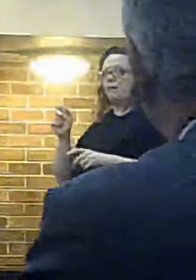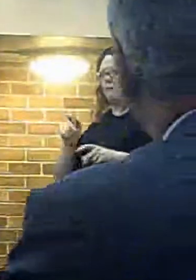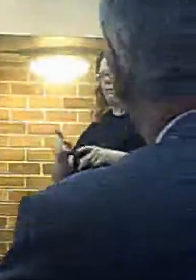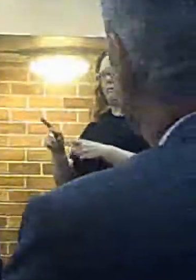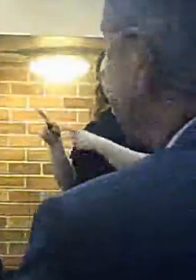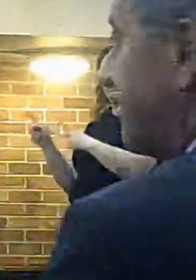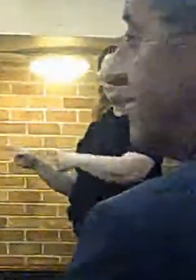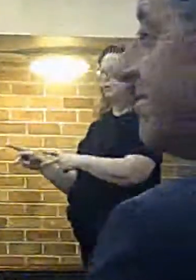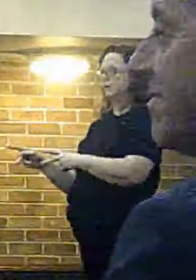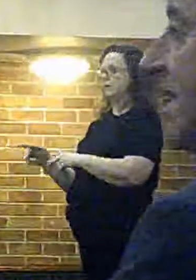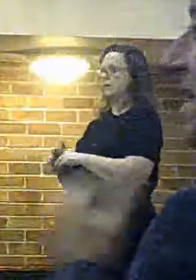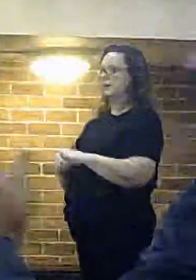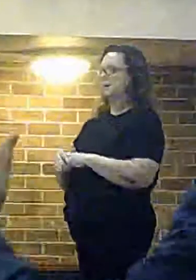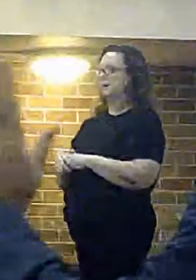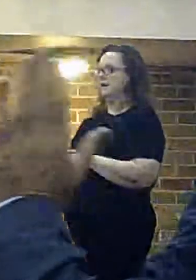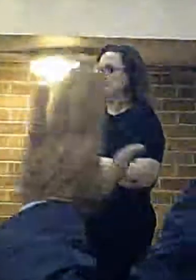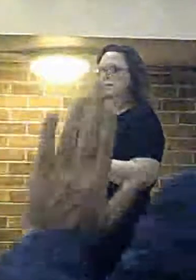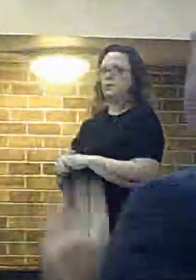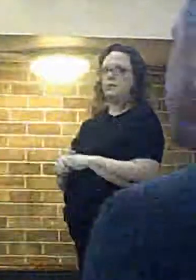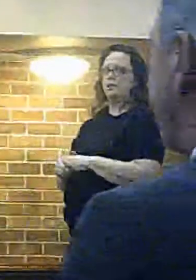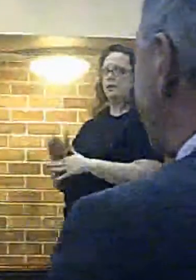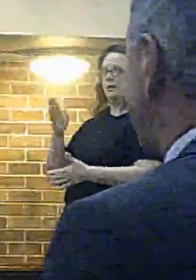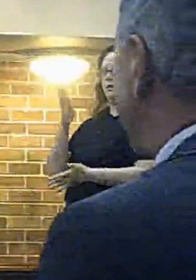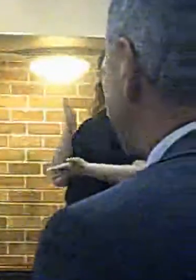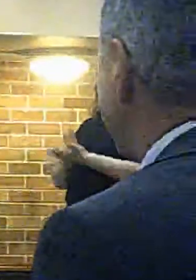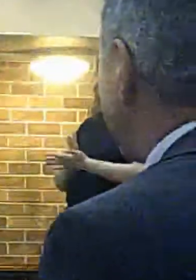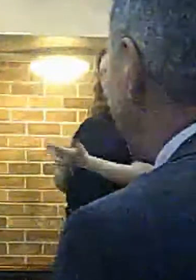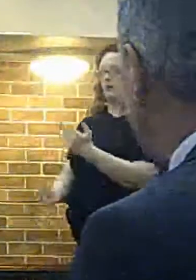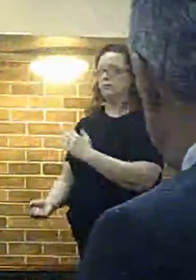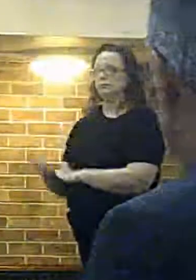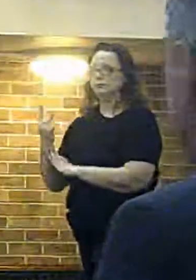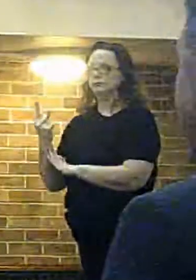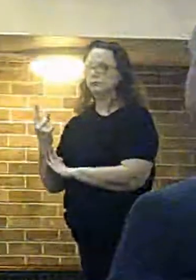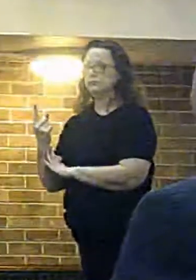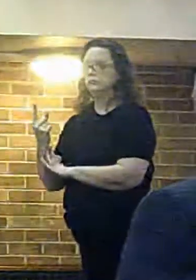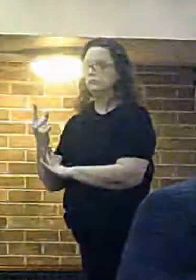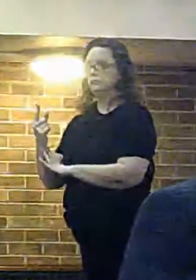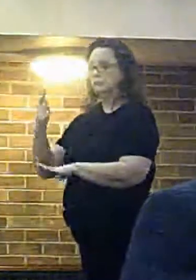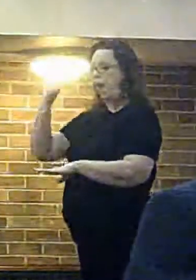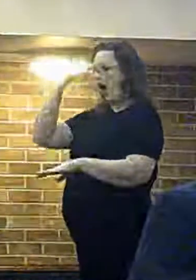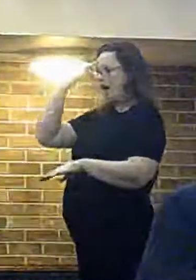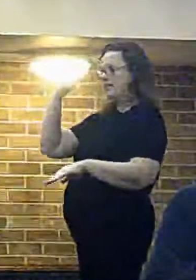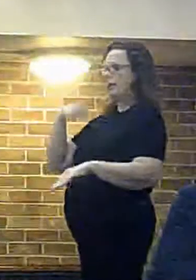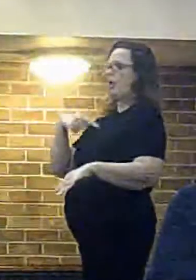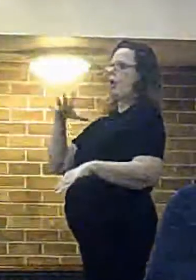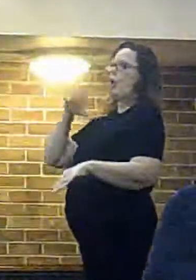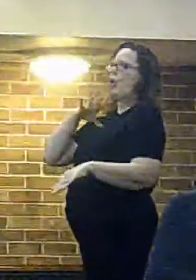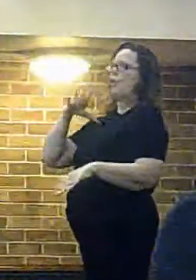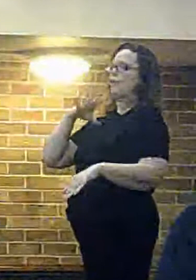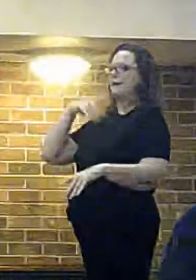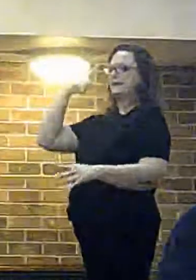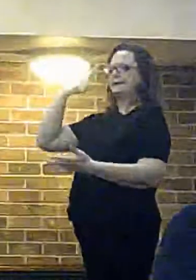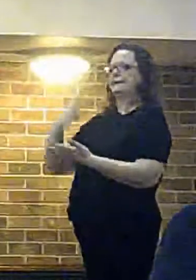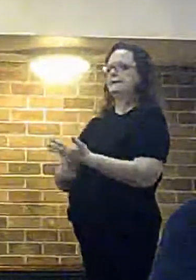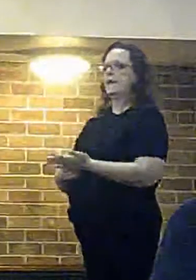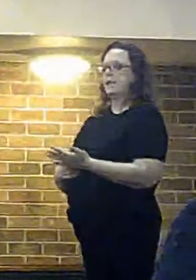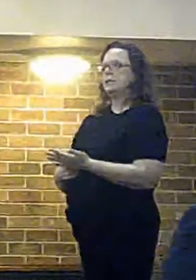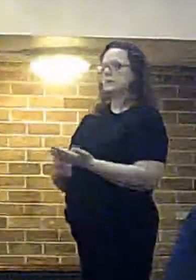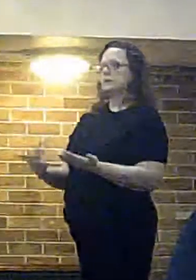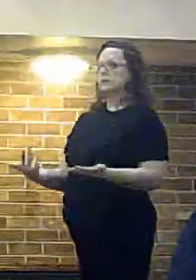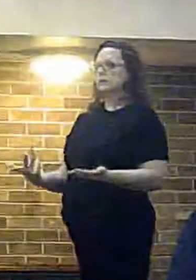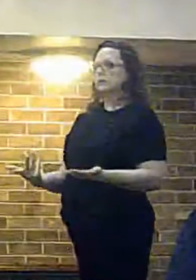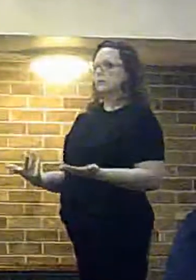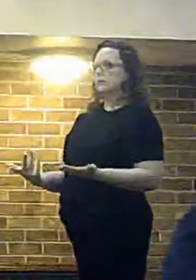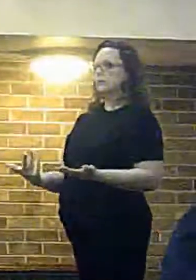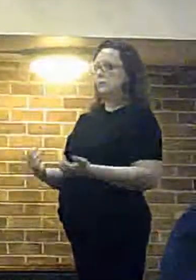anybody else this has completely come out of the blue i think it's a dumb deal but if we can help you to say the sighting